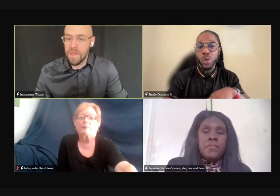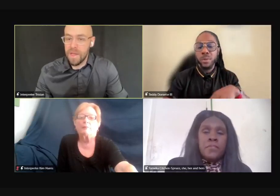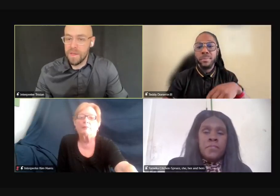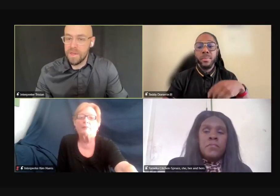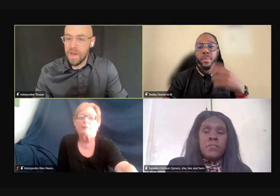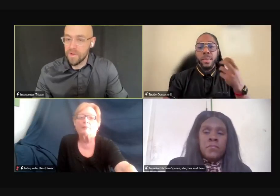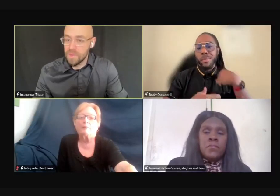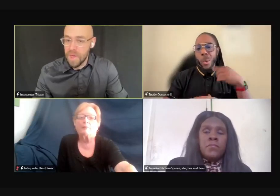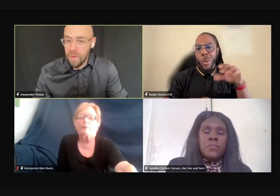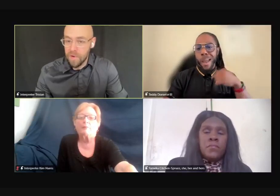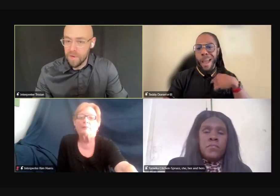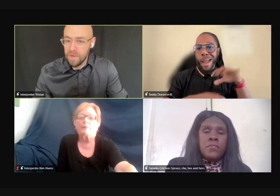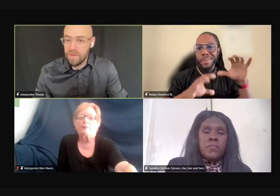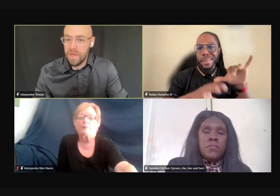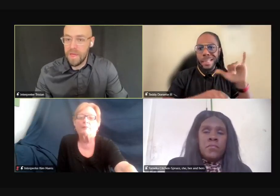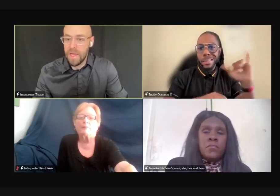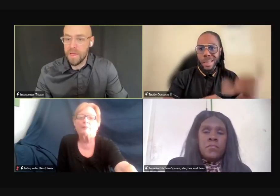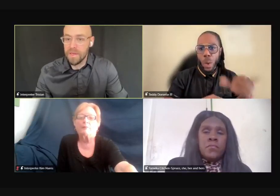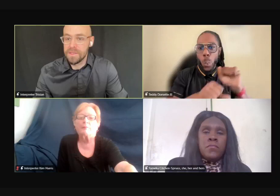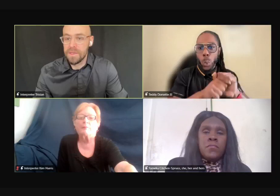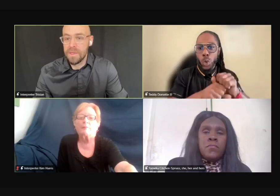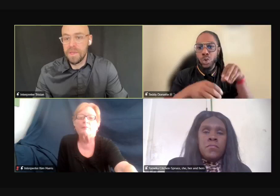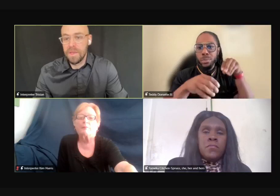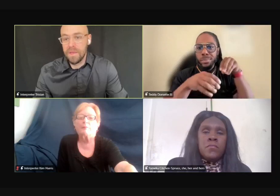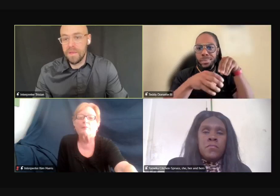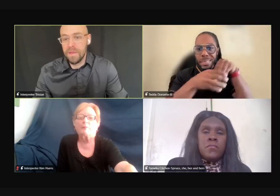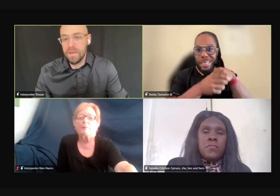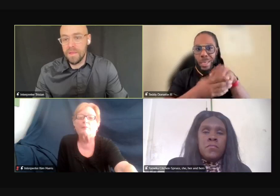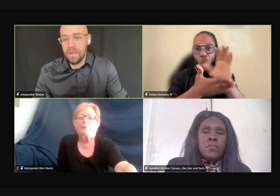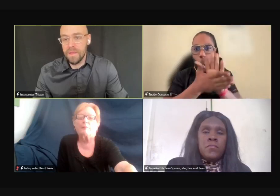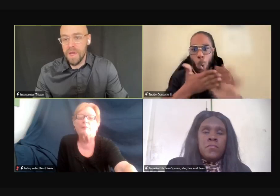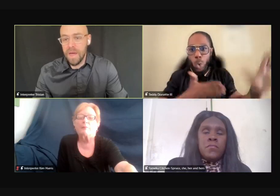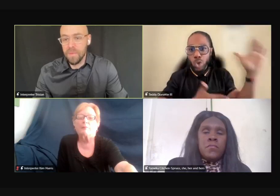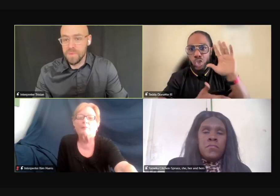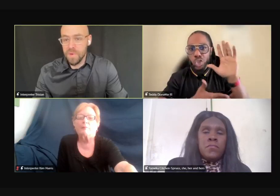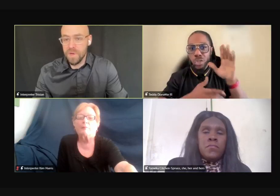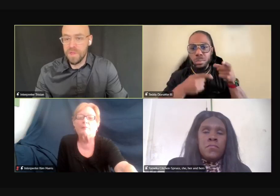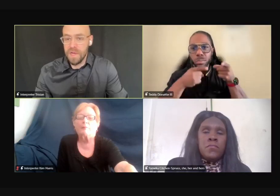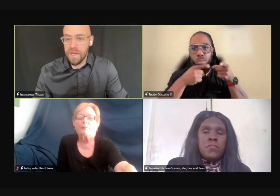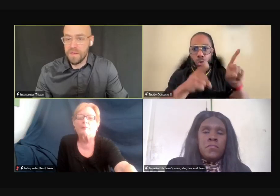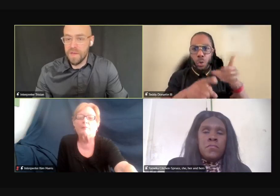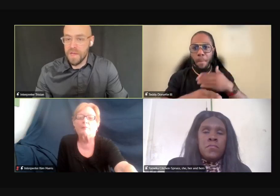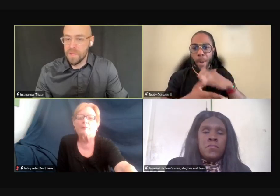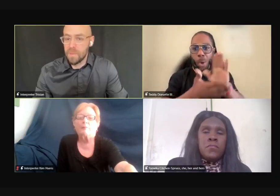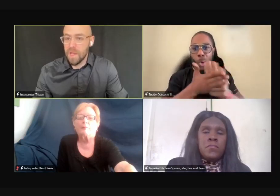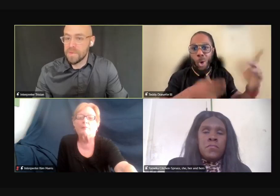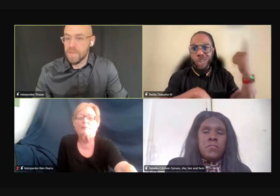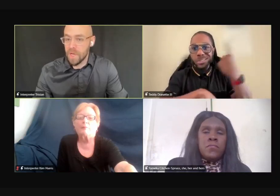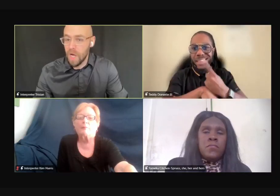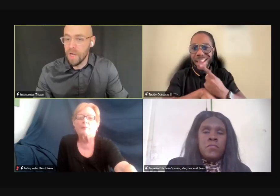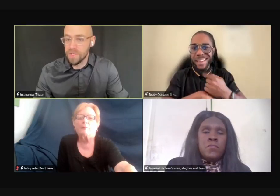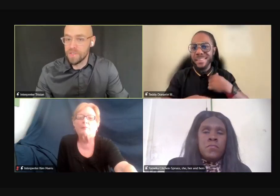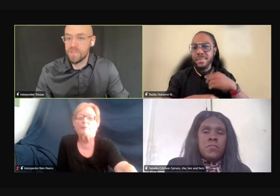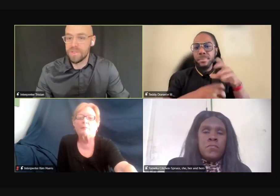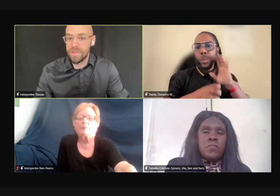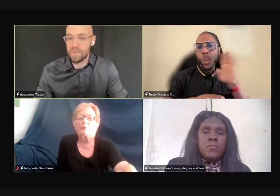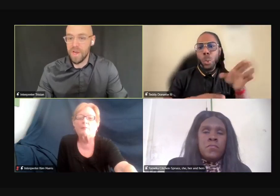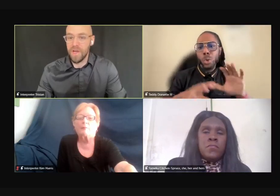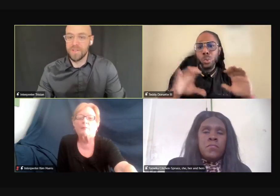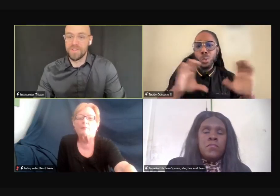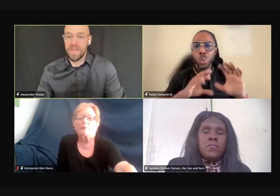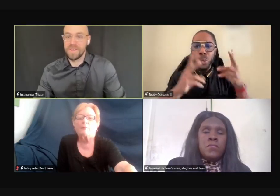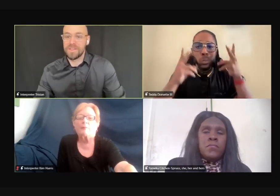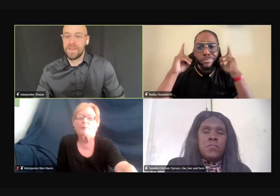me how to do that work, and that was work that I did while I was in college,